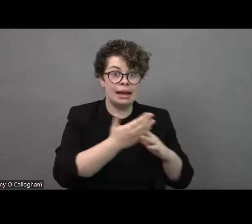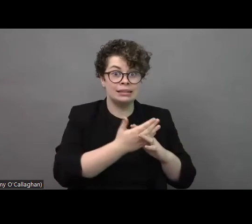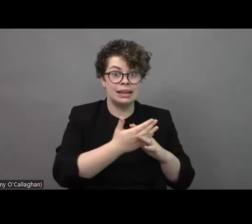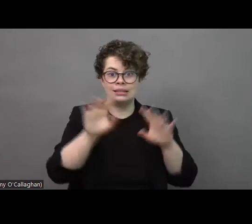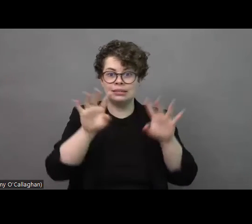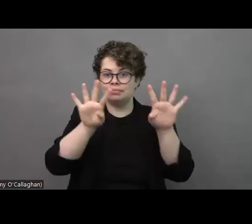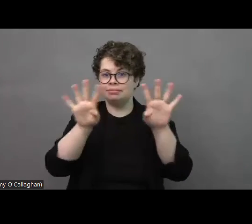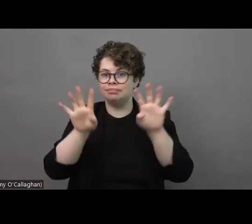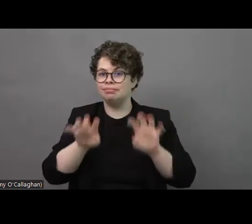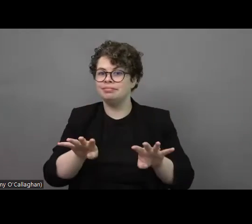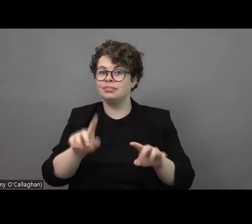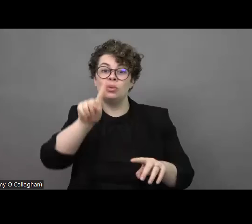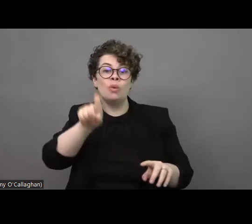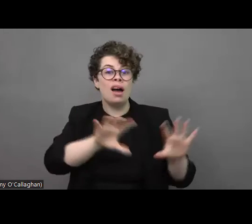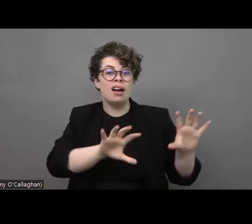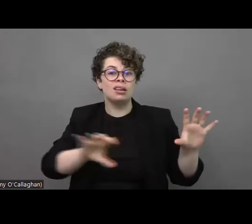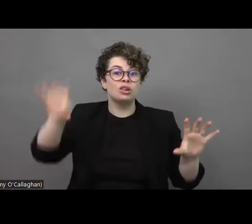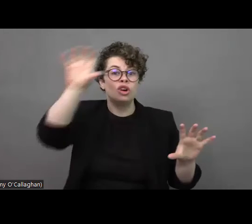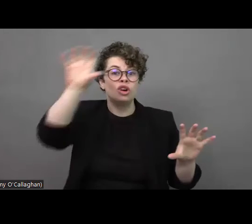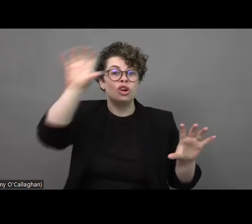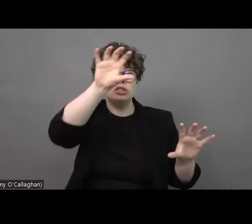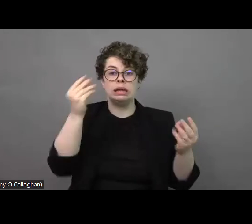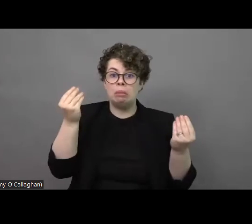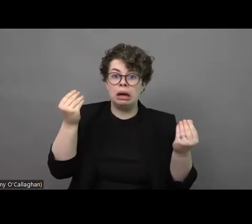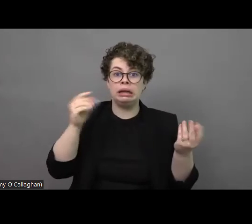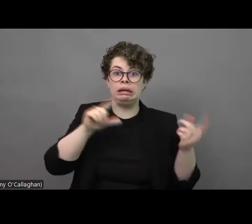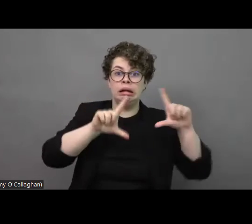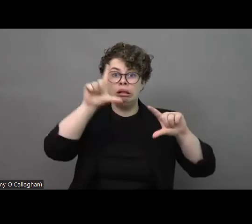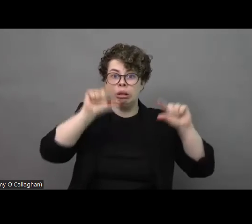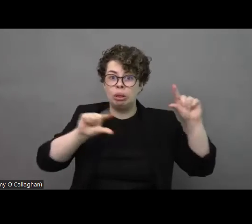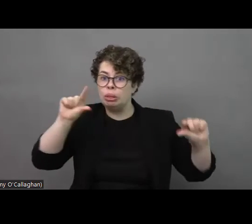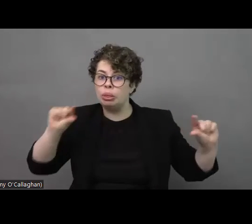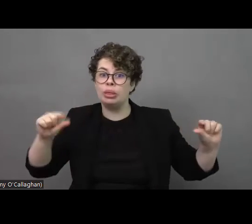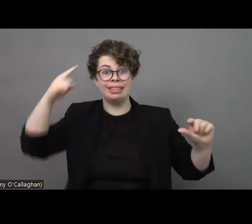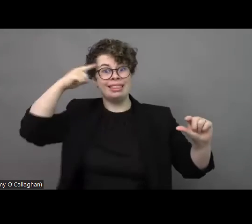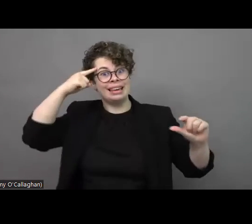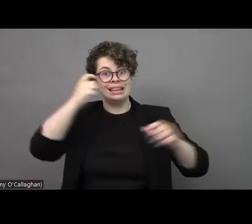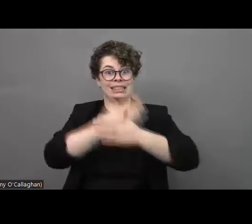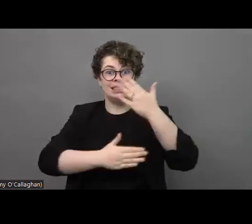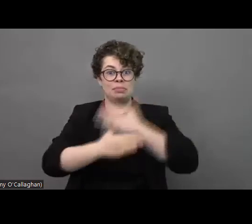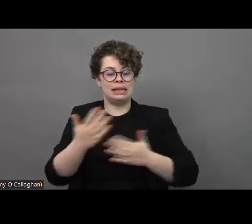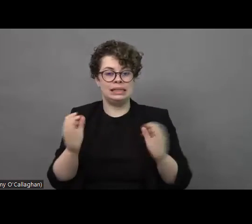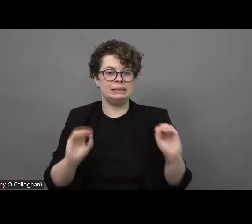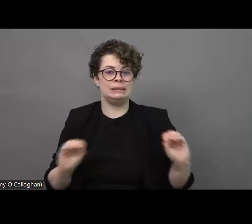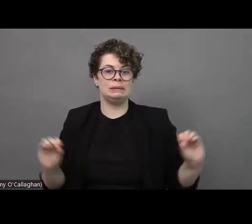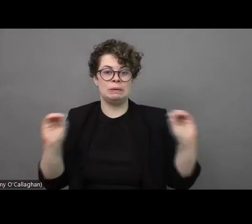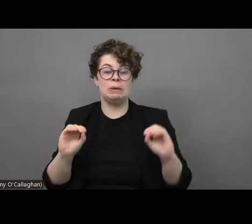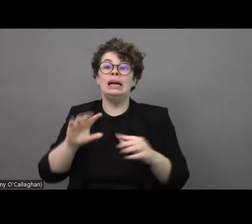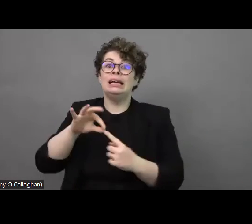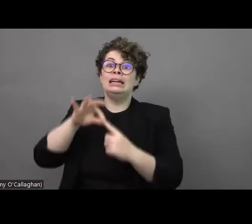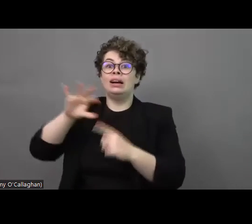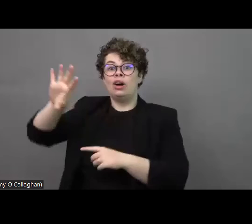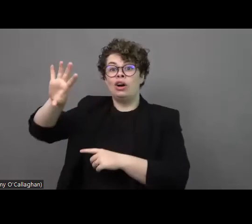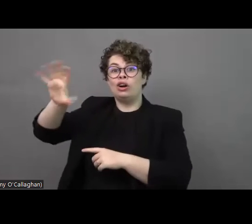countries have not enough money not enough budget especially in those countries which is on the border